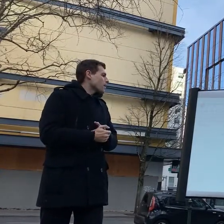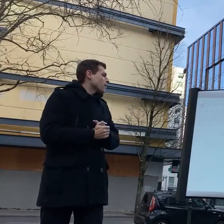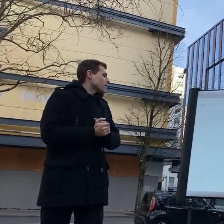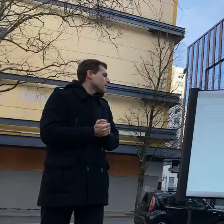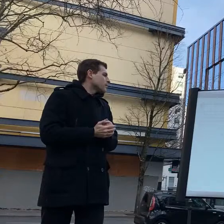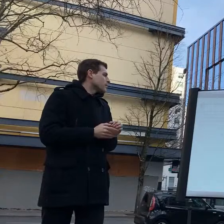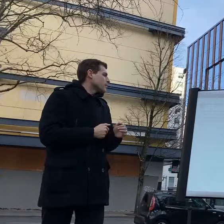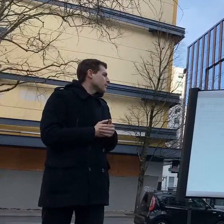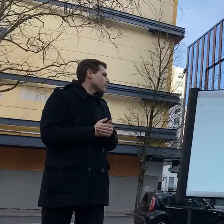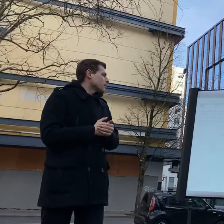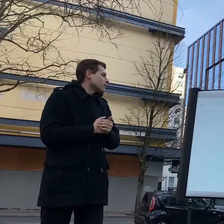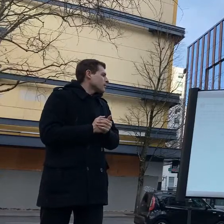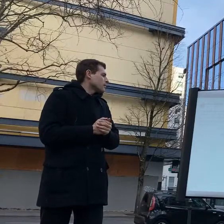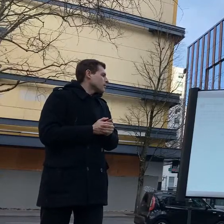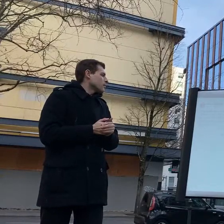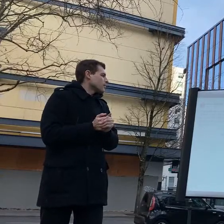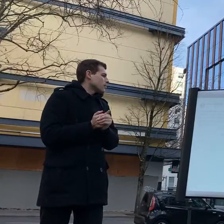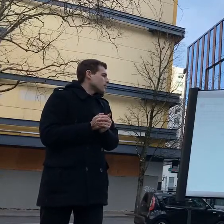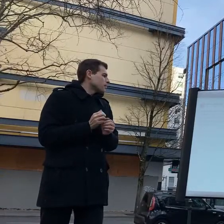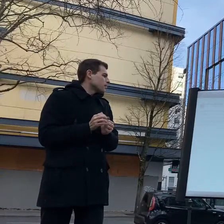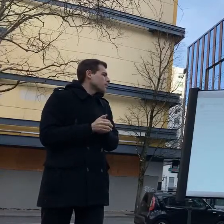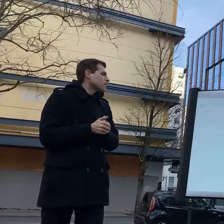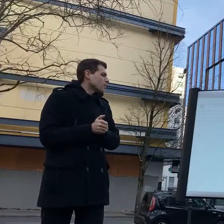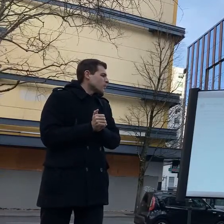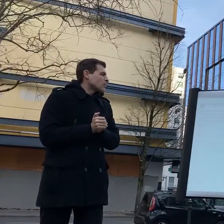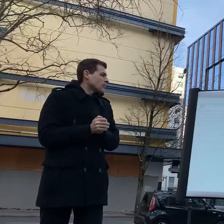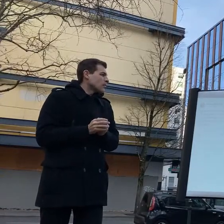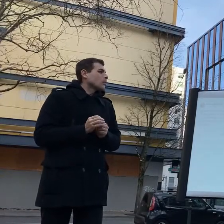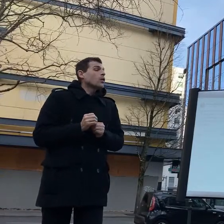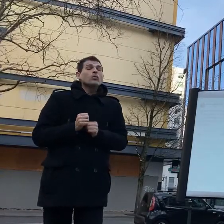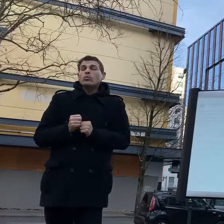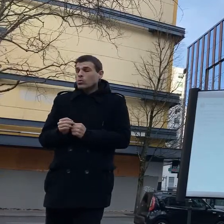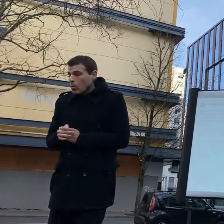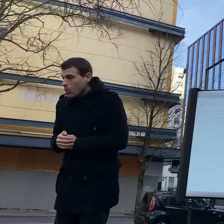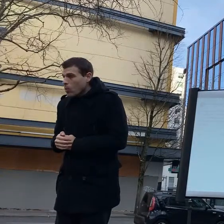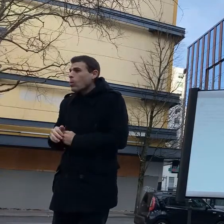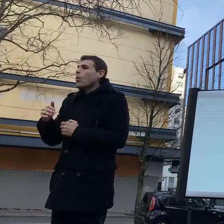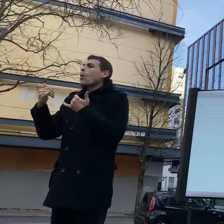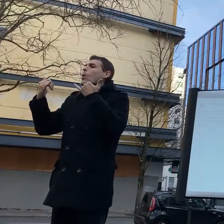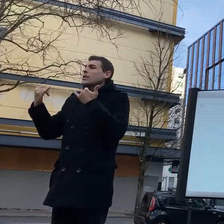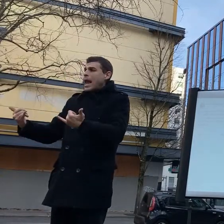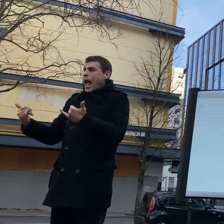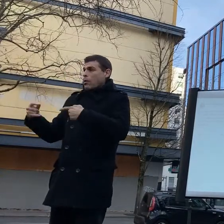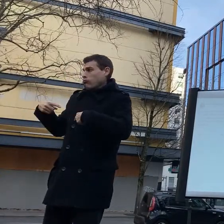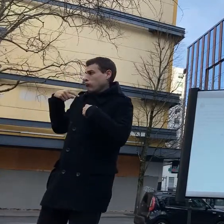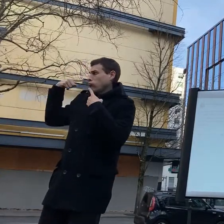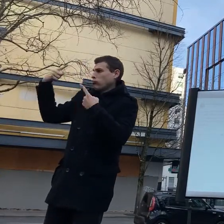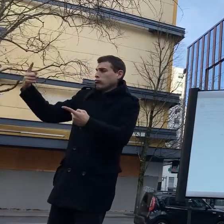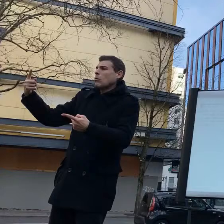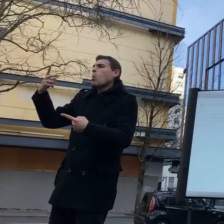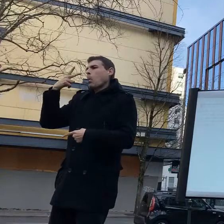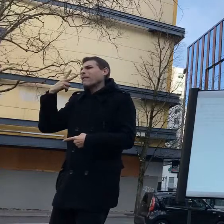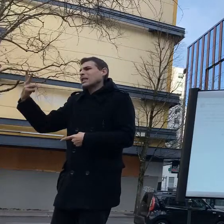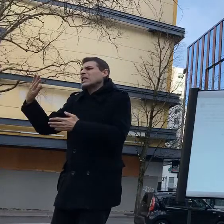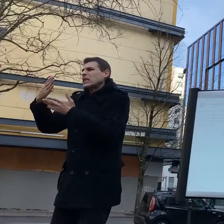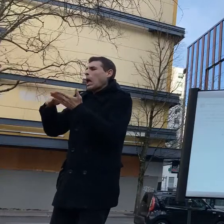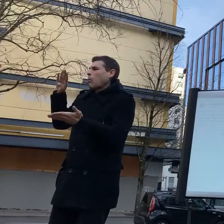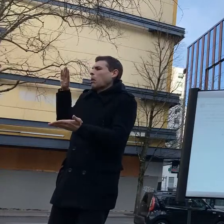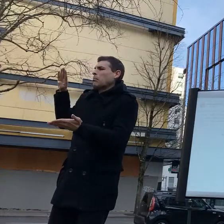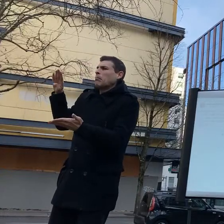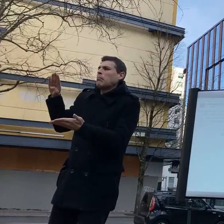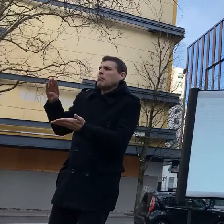definitely do not pour it on hc that will literally cause it to explode it's burning at probably 1600 degrees c